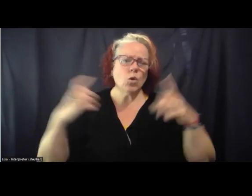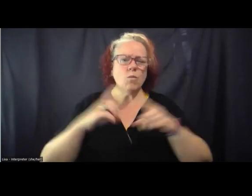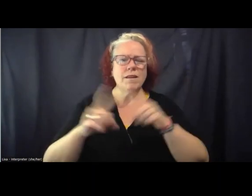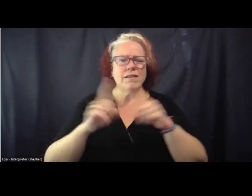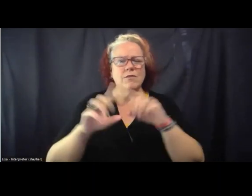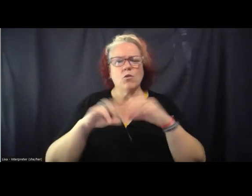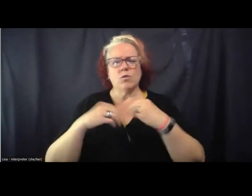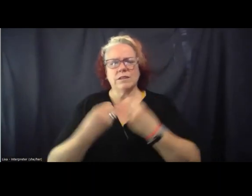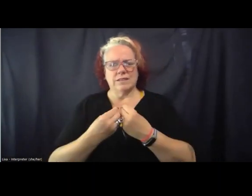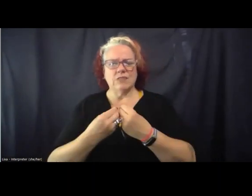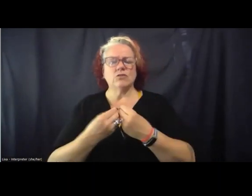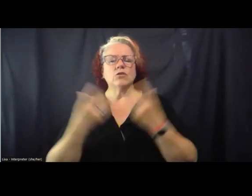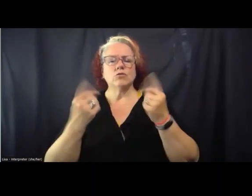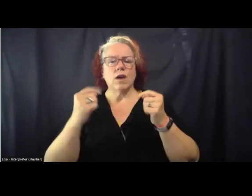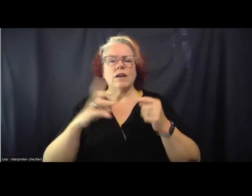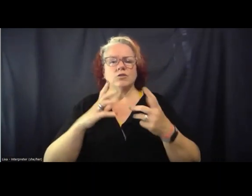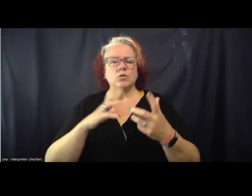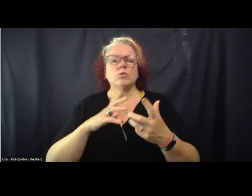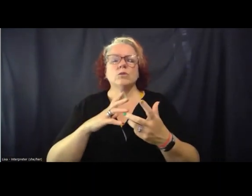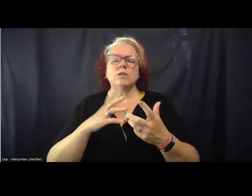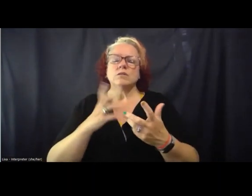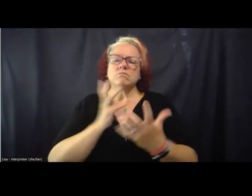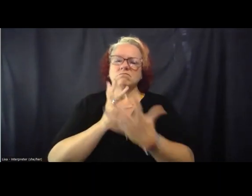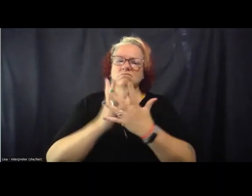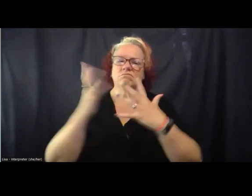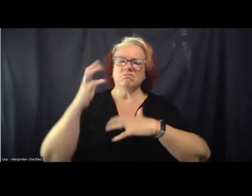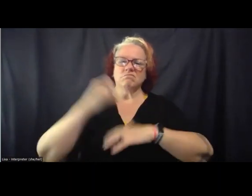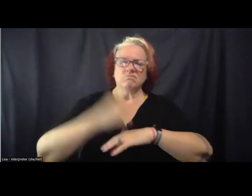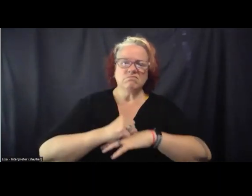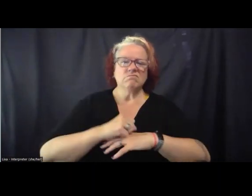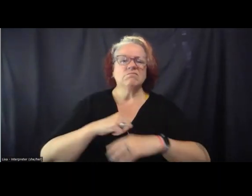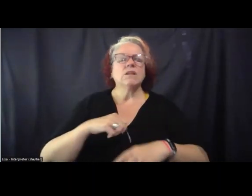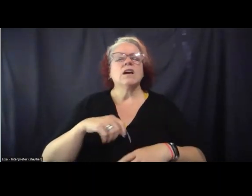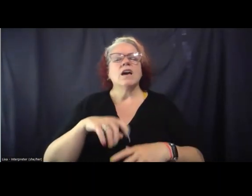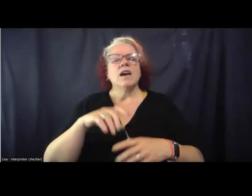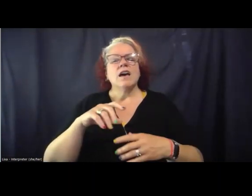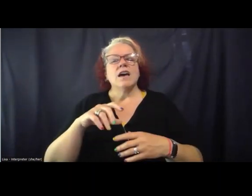on decarceration, decriminalization, and abolition.